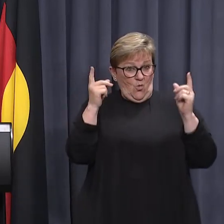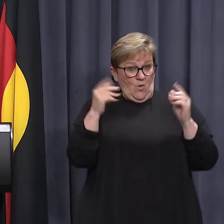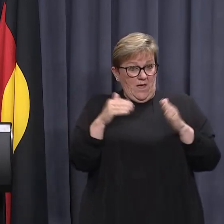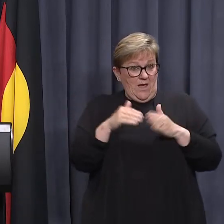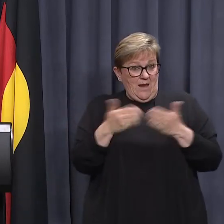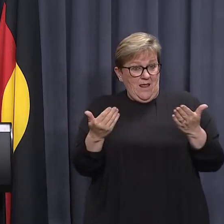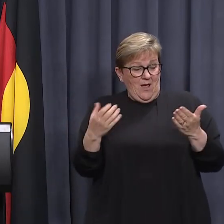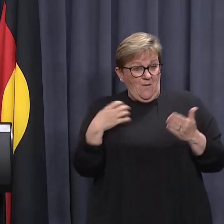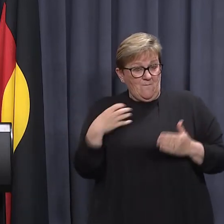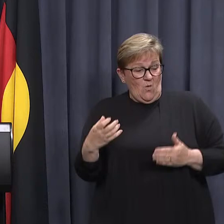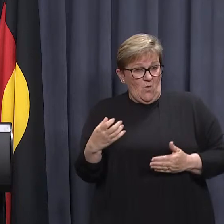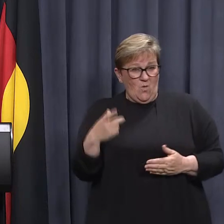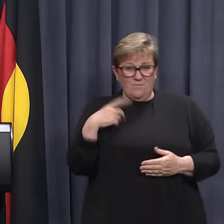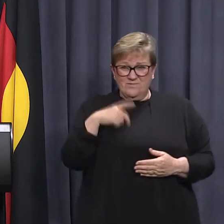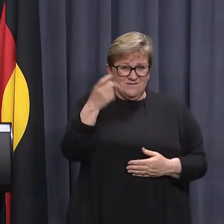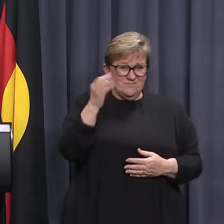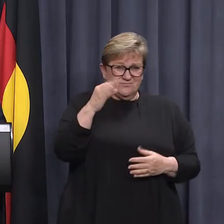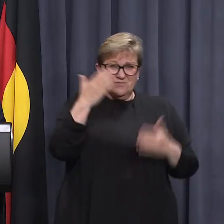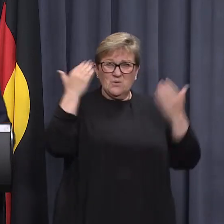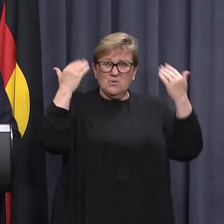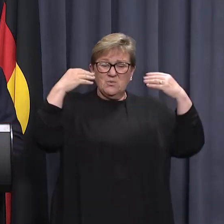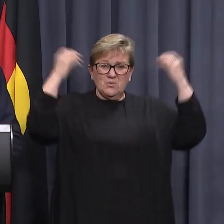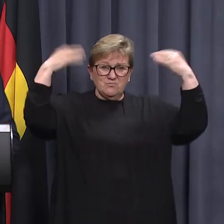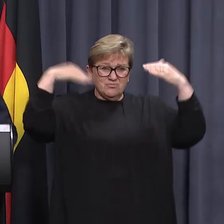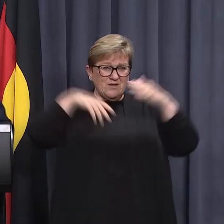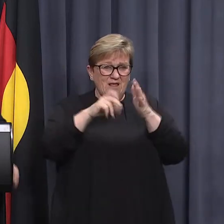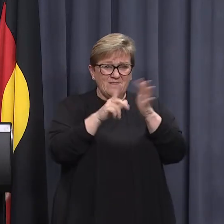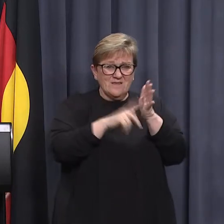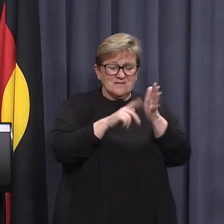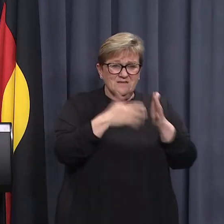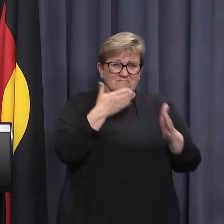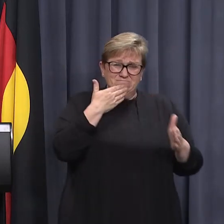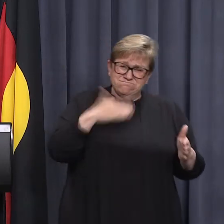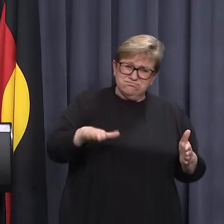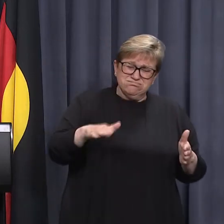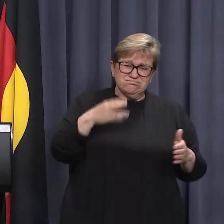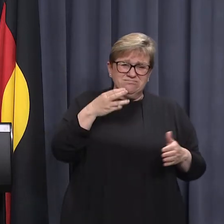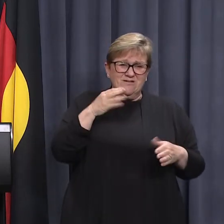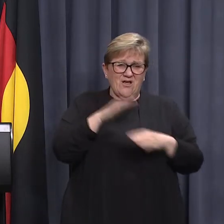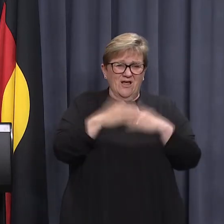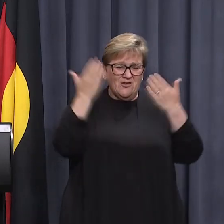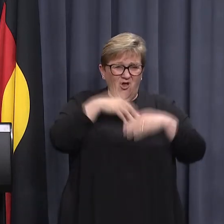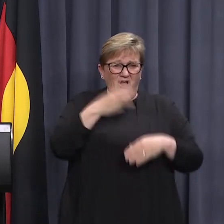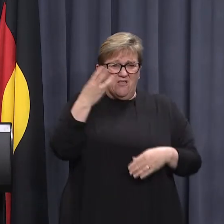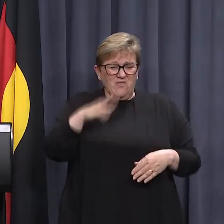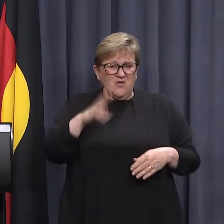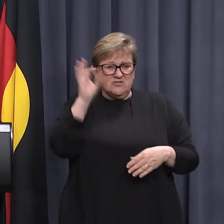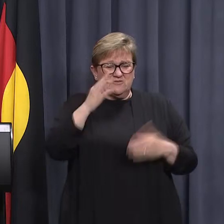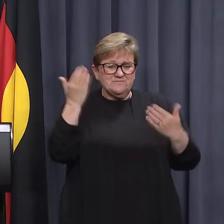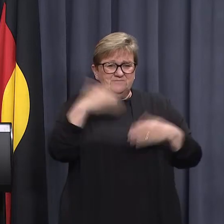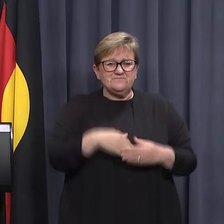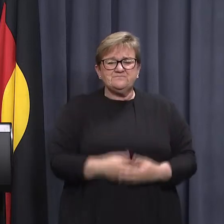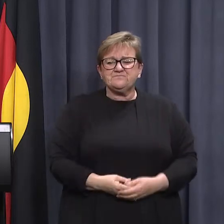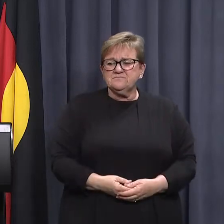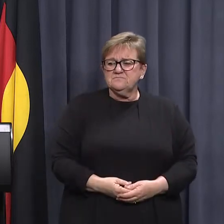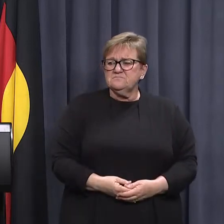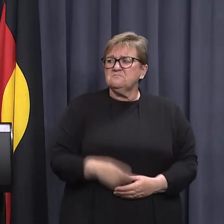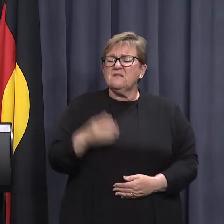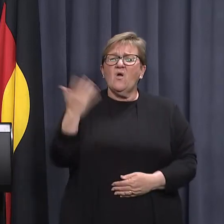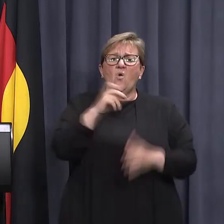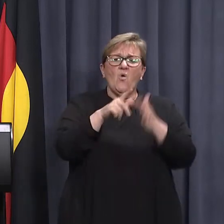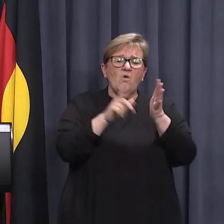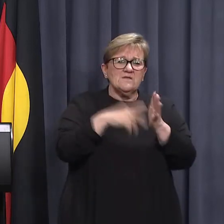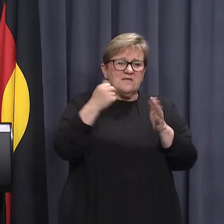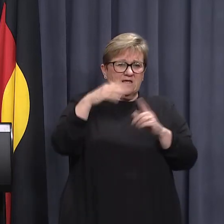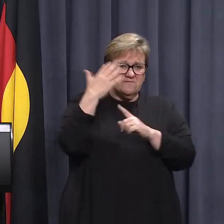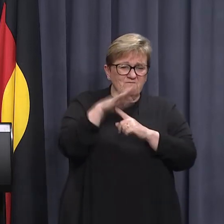it now because you don't have air conditioning in the cells that gets over 30 degrees of night there? So there's fans in every cell.